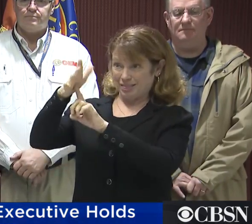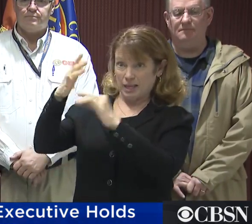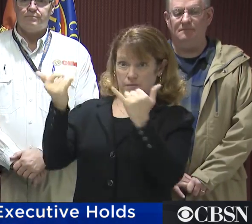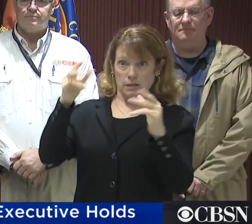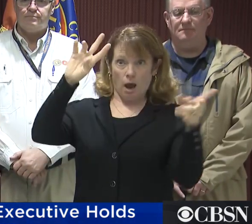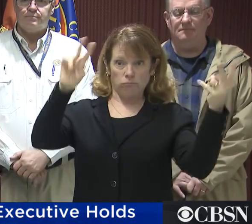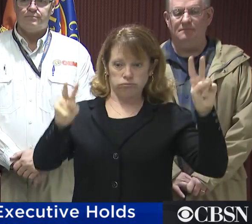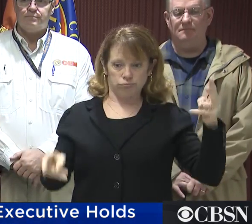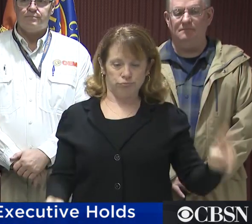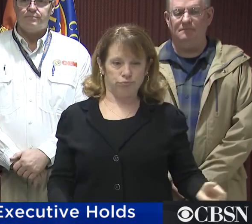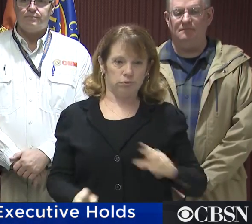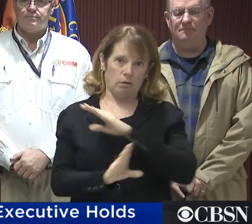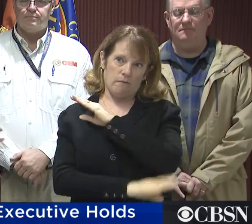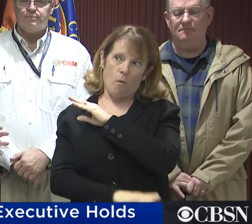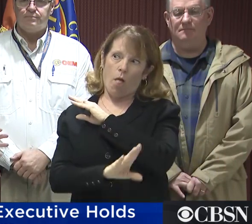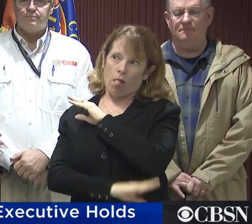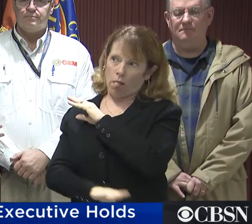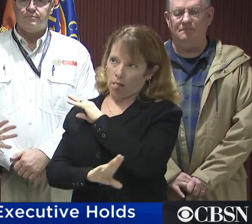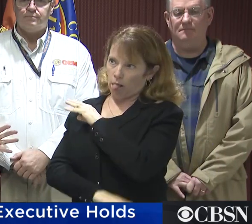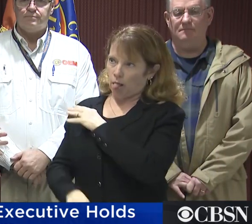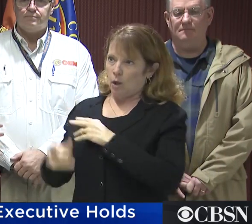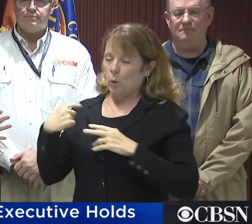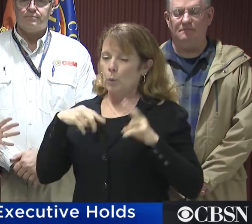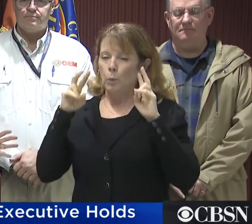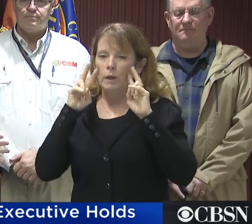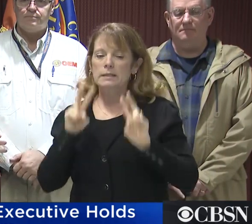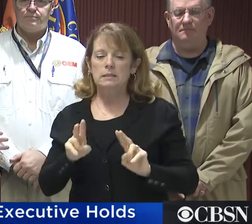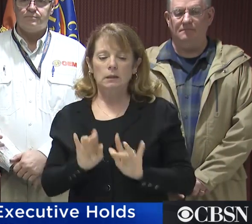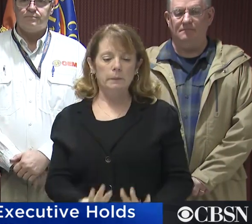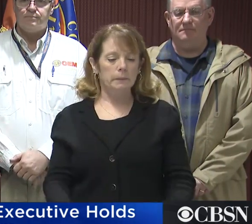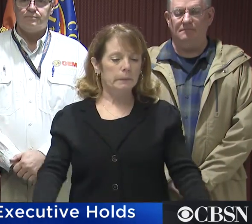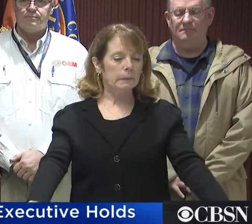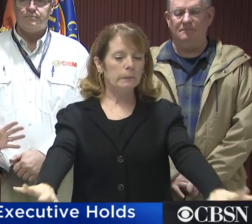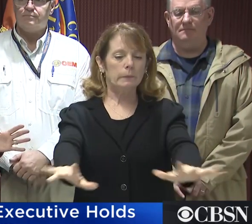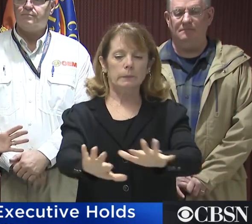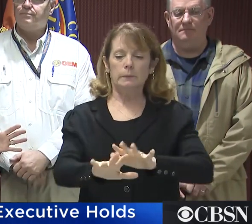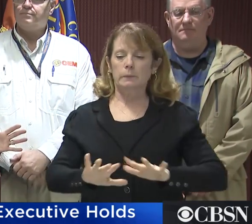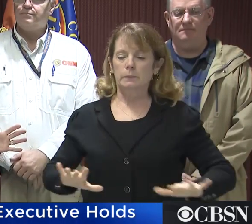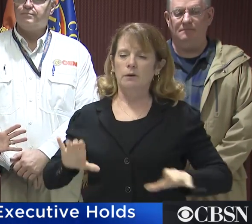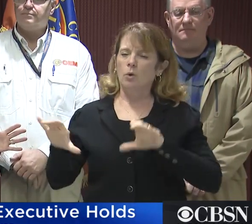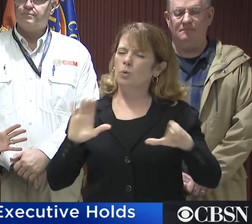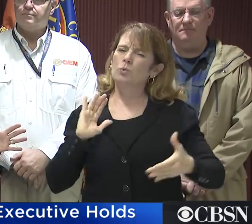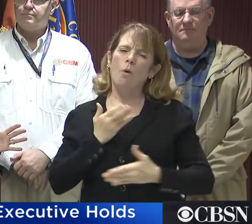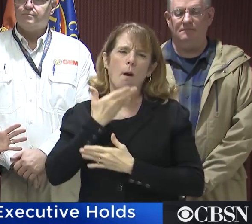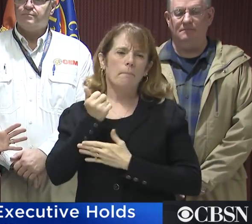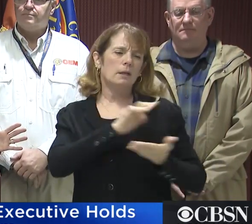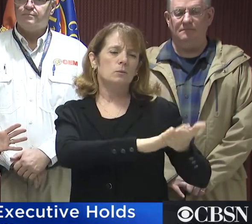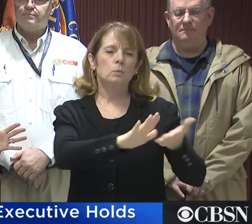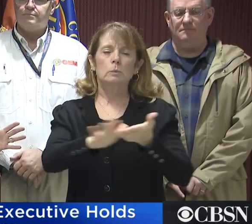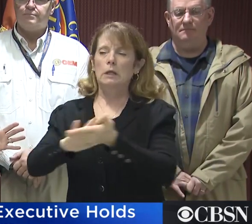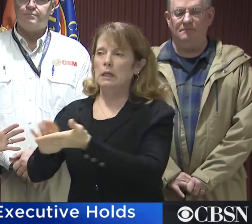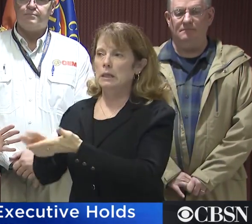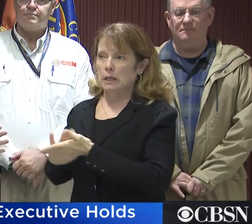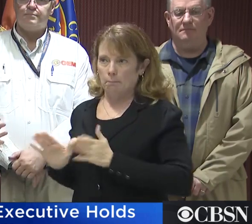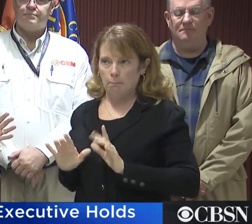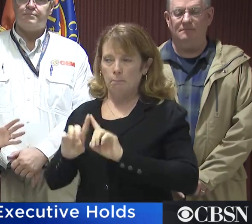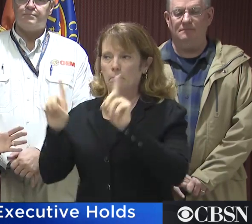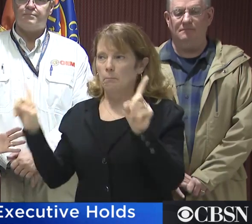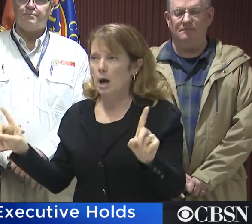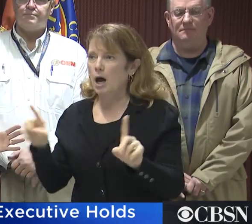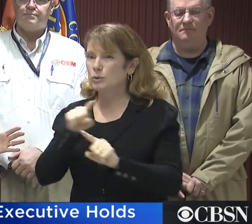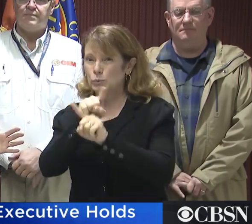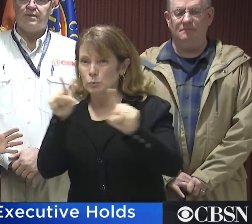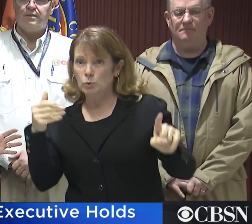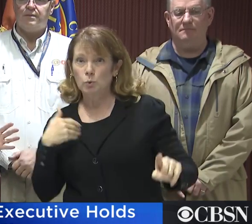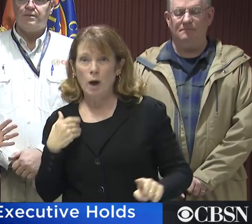It is autumn. So, we're starting to see some clogging around our catch basins, doing our best to keep them as clear as we possibly can. But, you know, if you